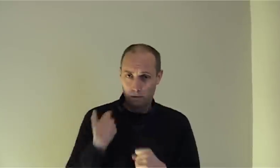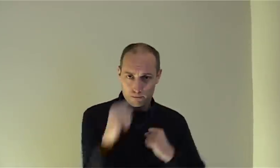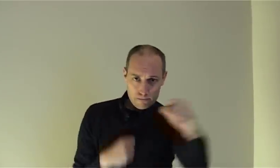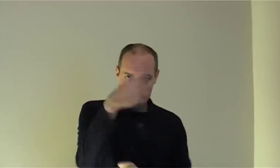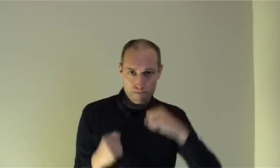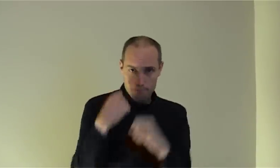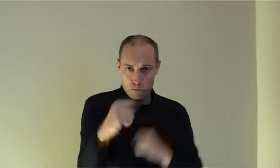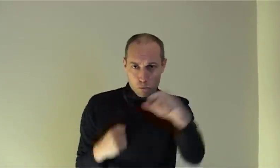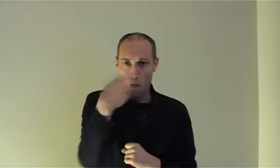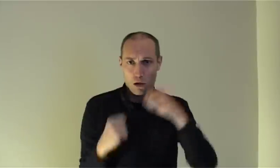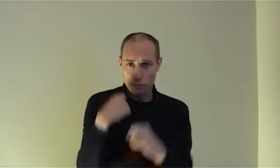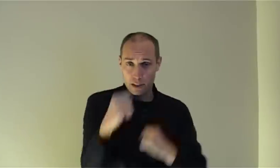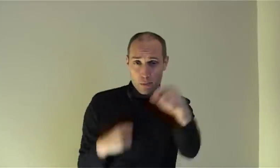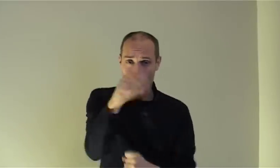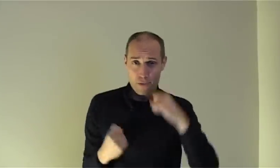while holding the breath